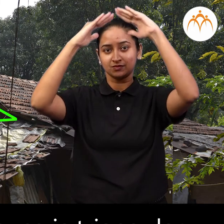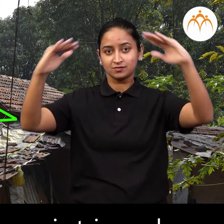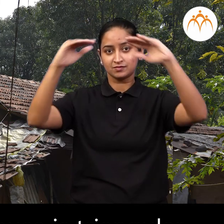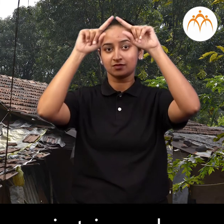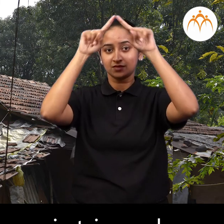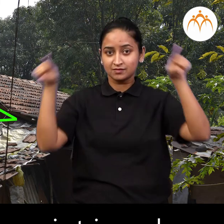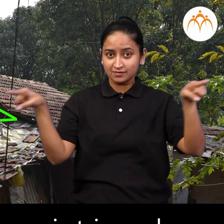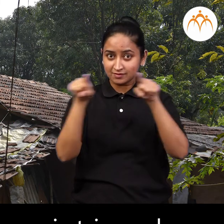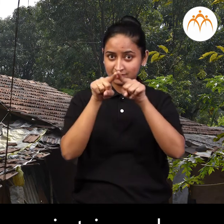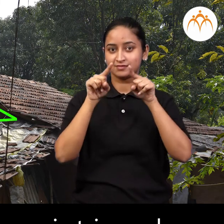triangular.